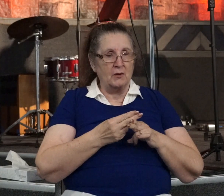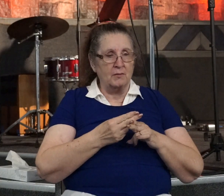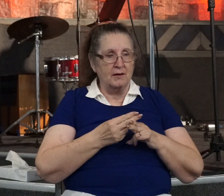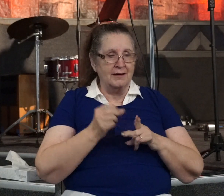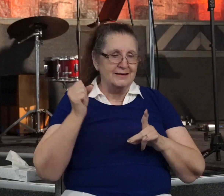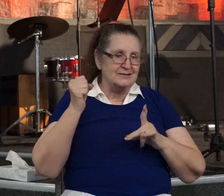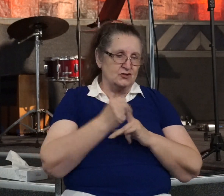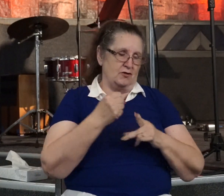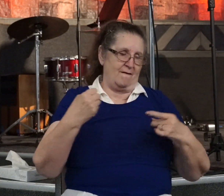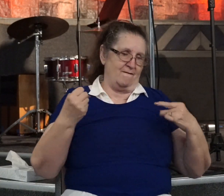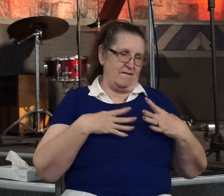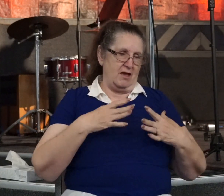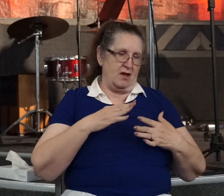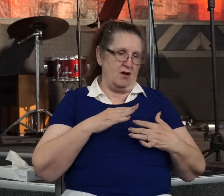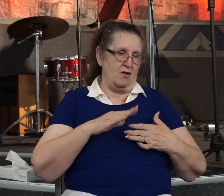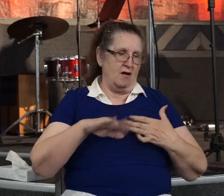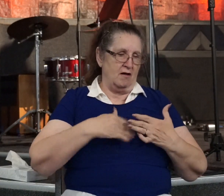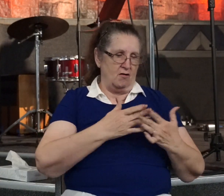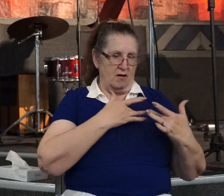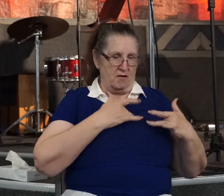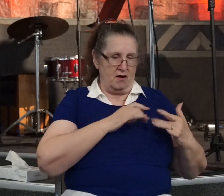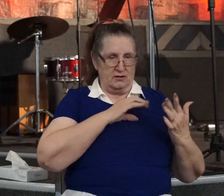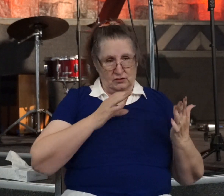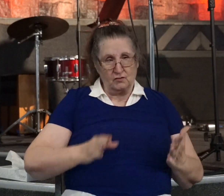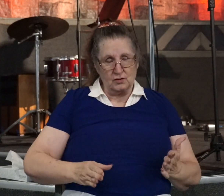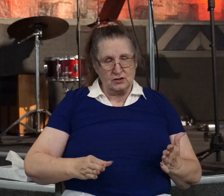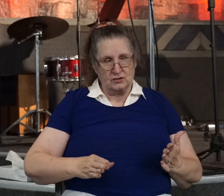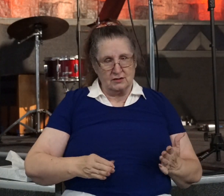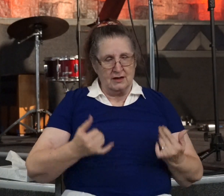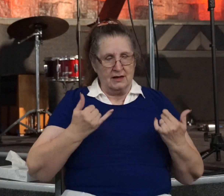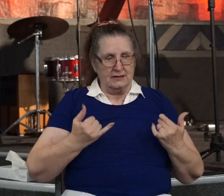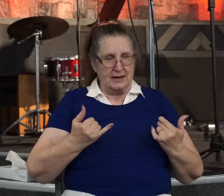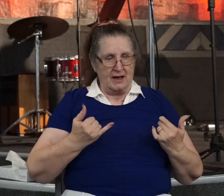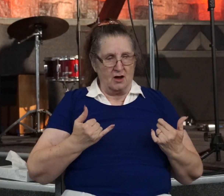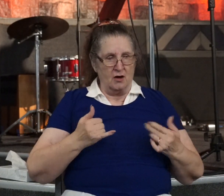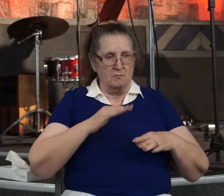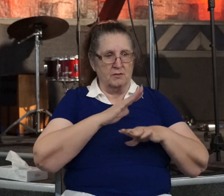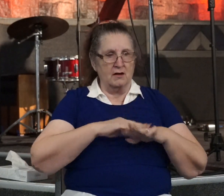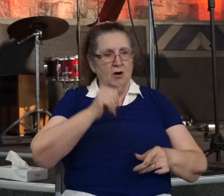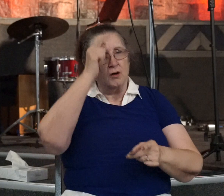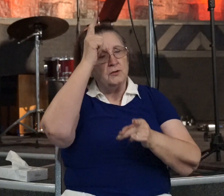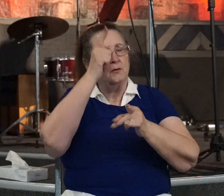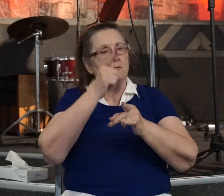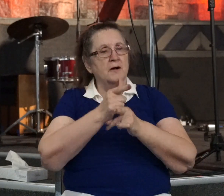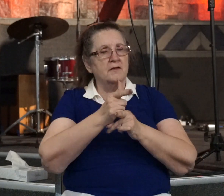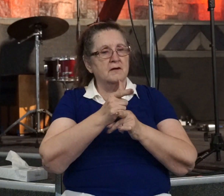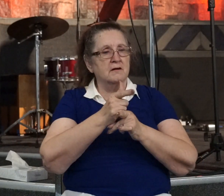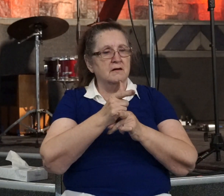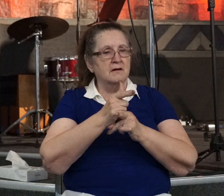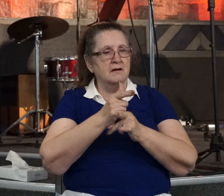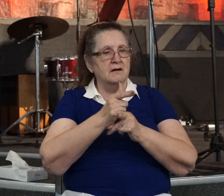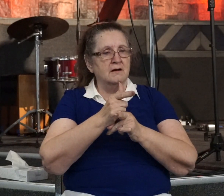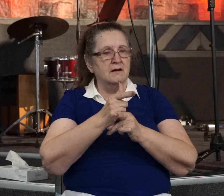fear in the very hearts of Christians, is now being called brother by one of those he struck fear in.